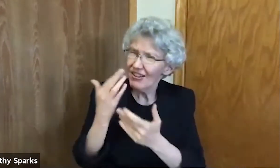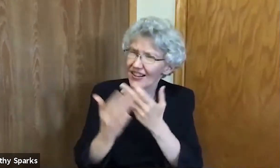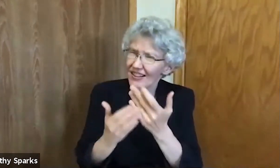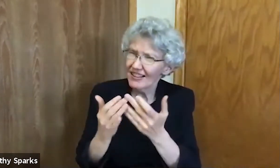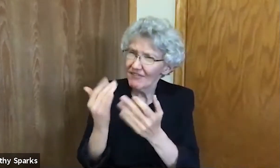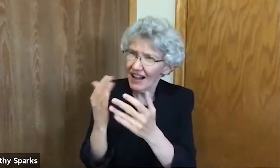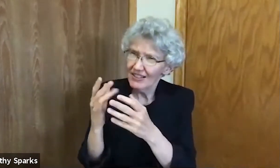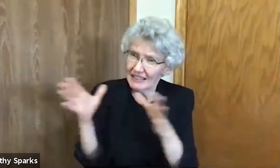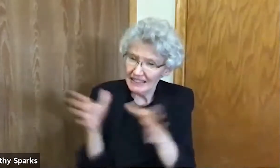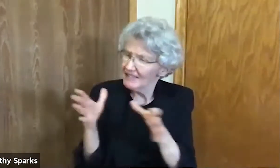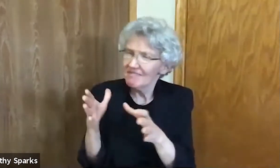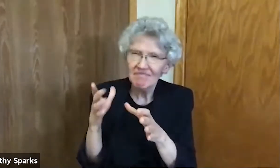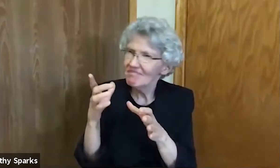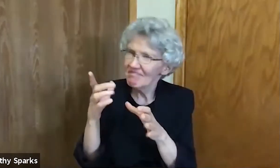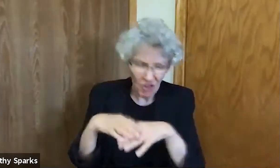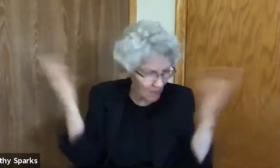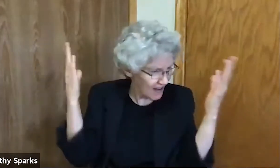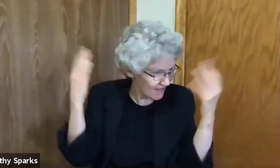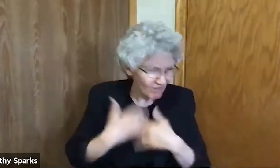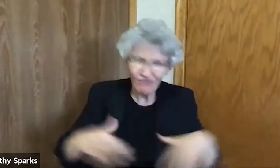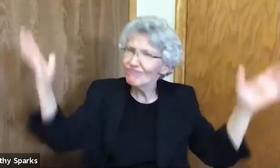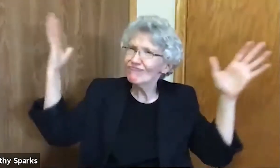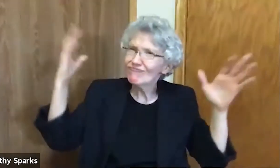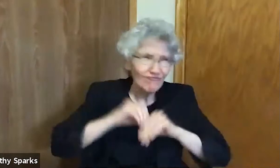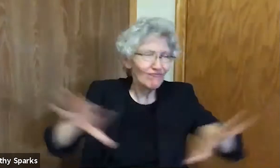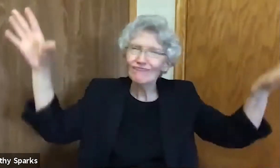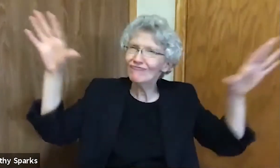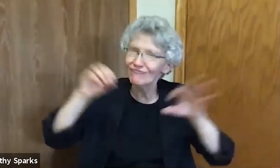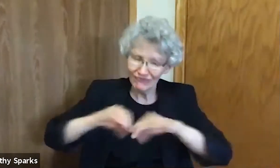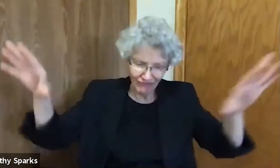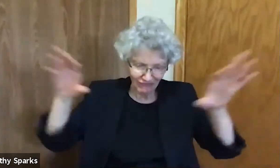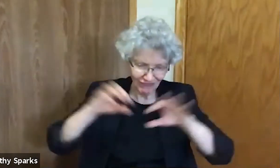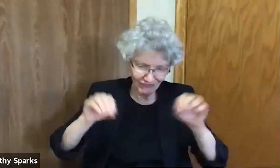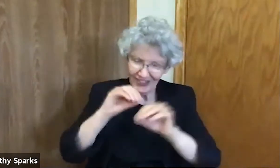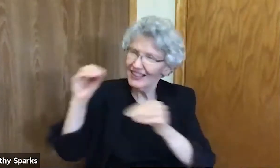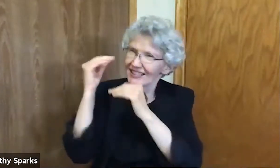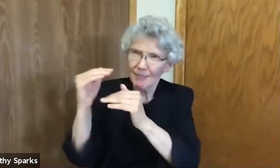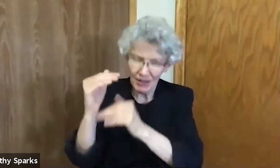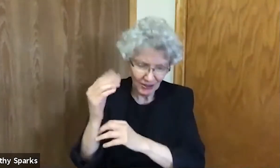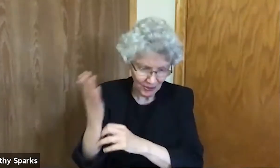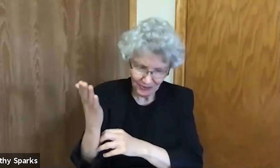You cannot be contained. Just as fire cannot be captured.